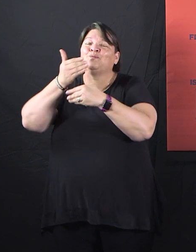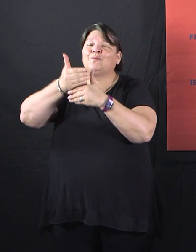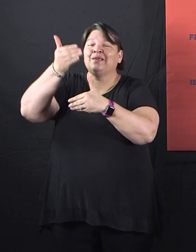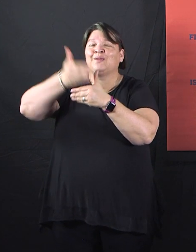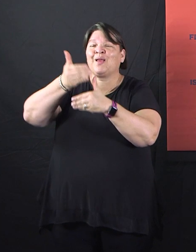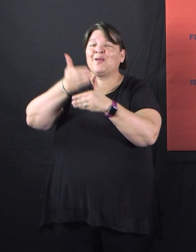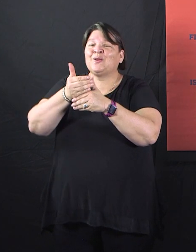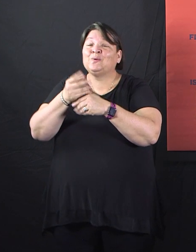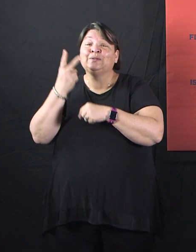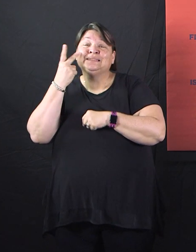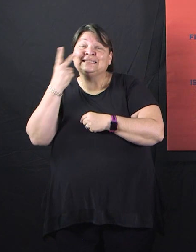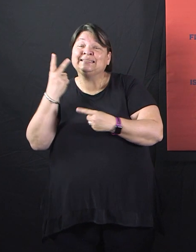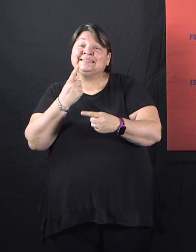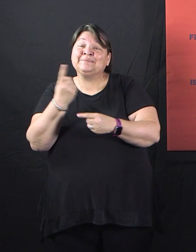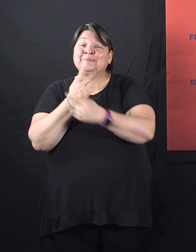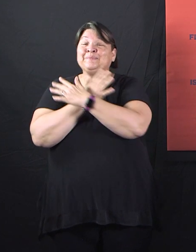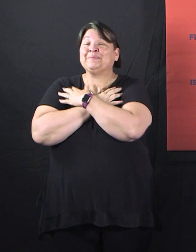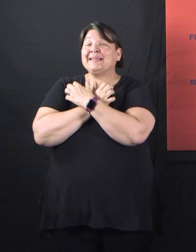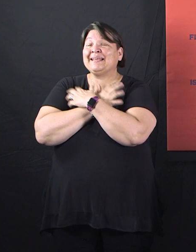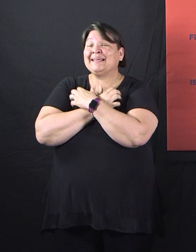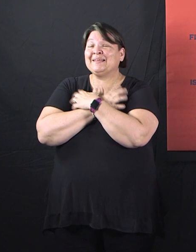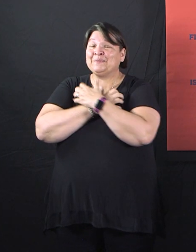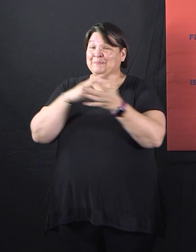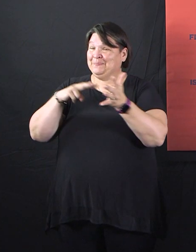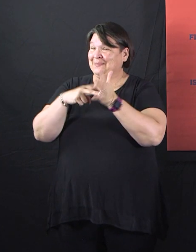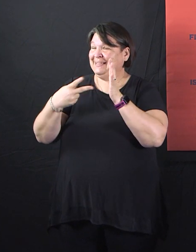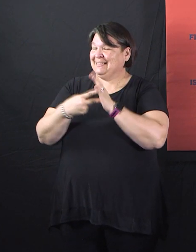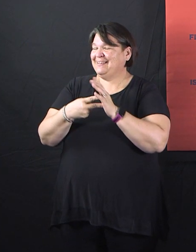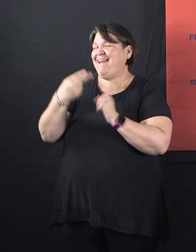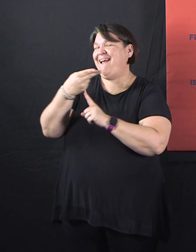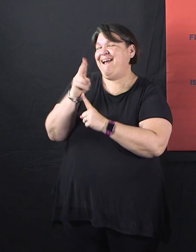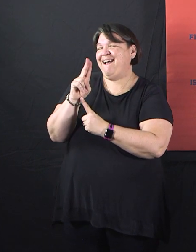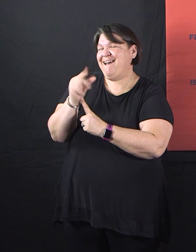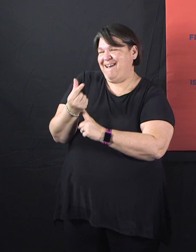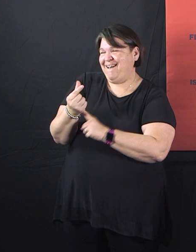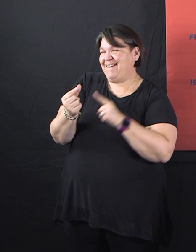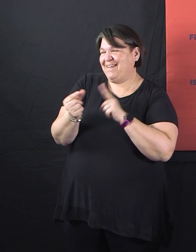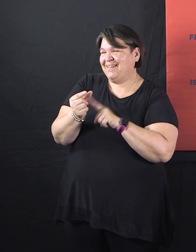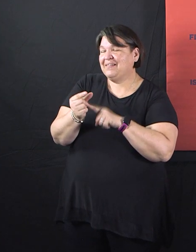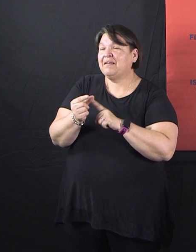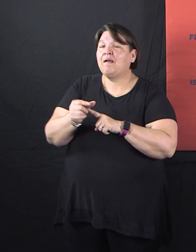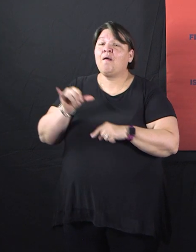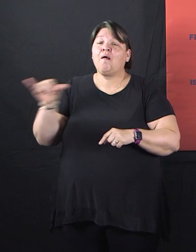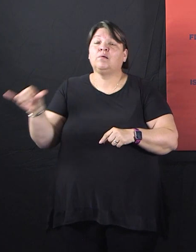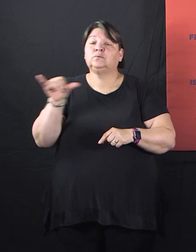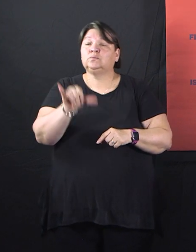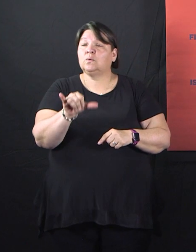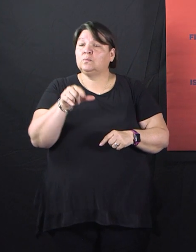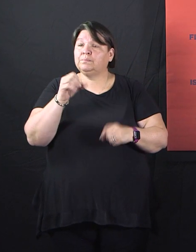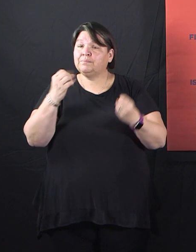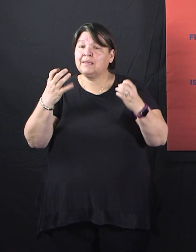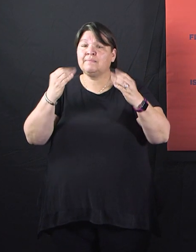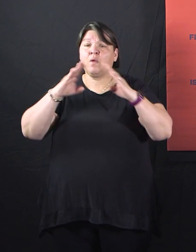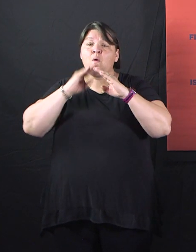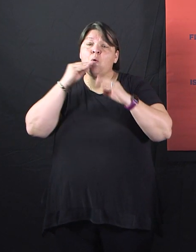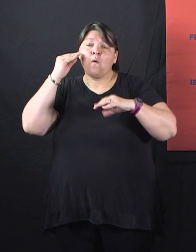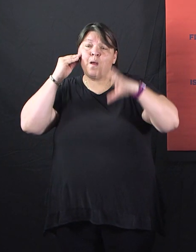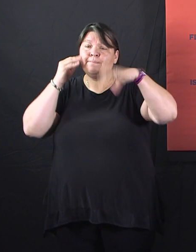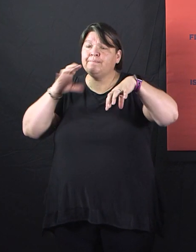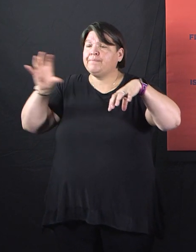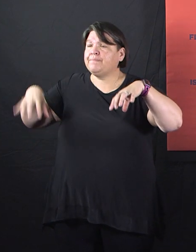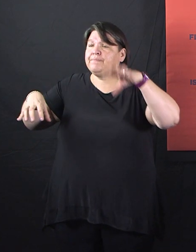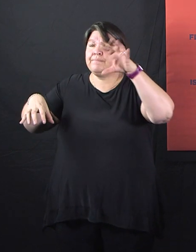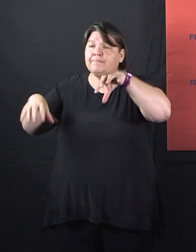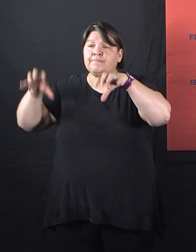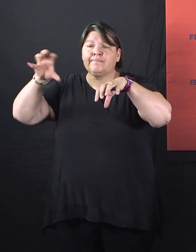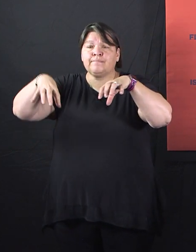and many people putting Christmas lights out to signify that there's still a lot of joy out there. Keep them up. Share